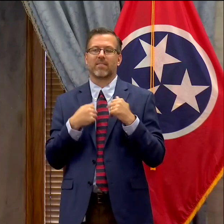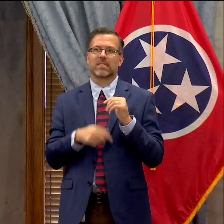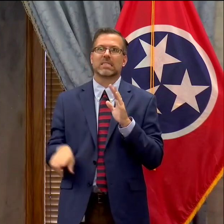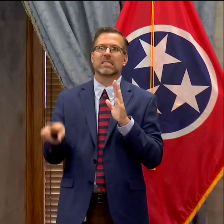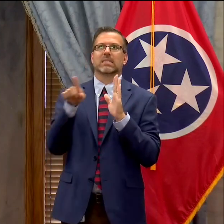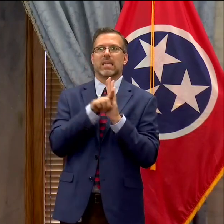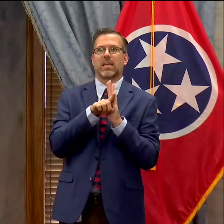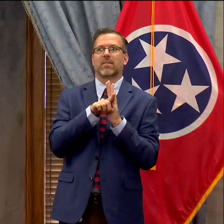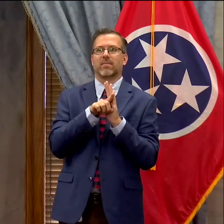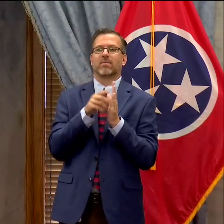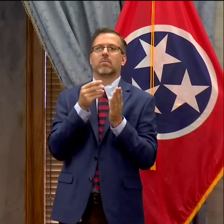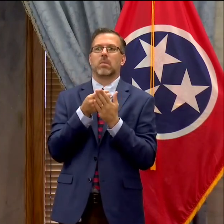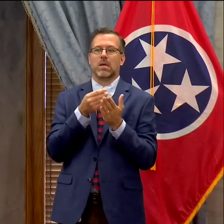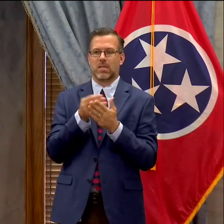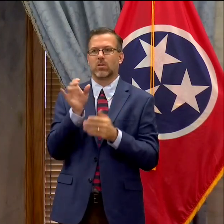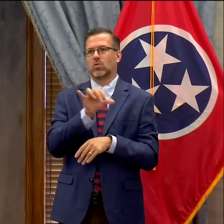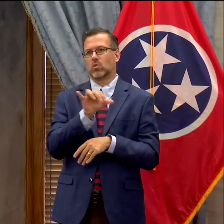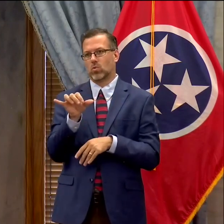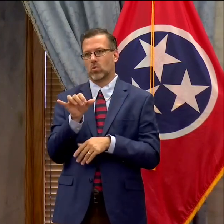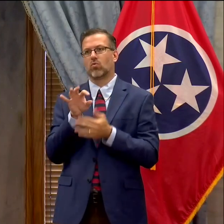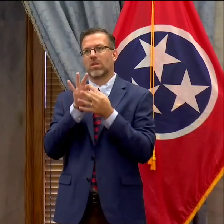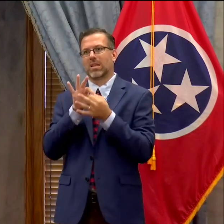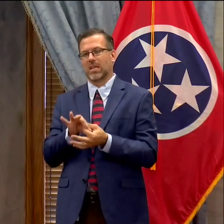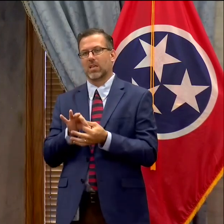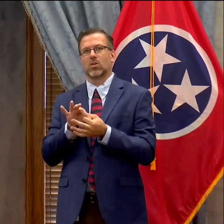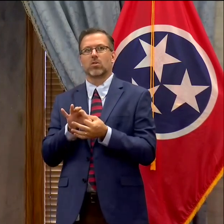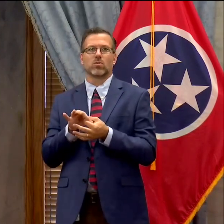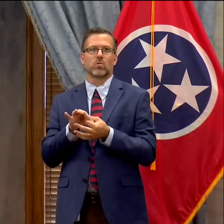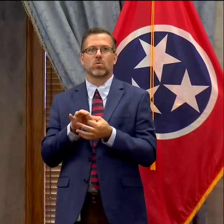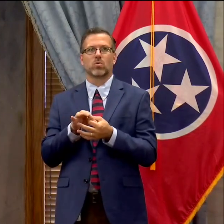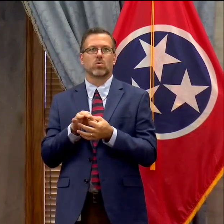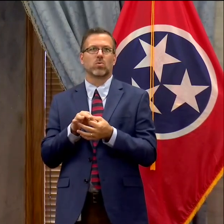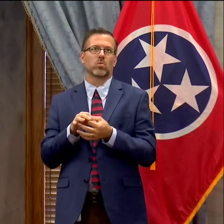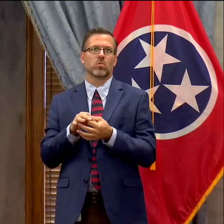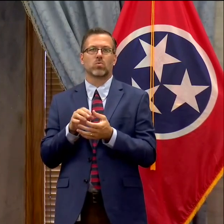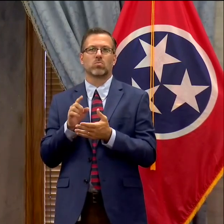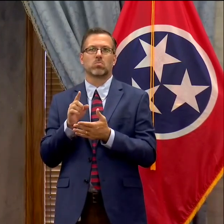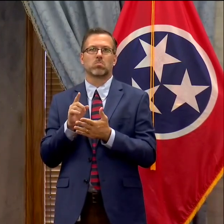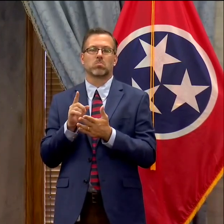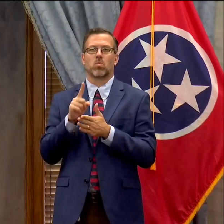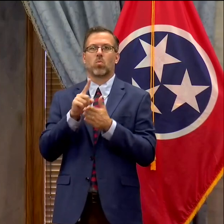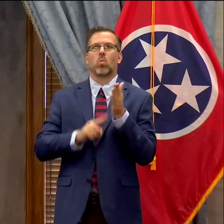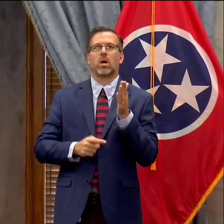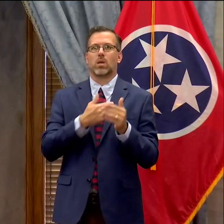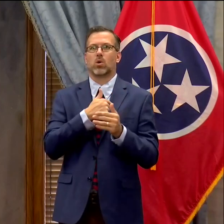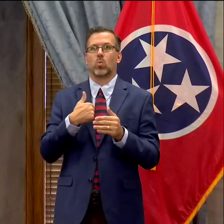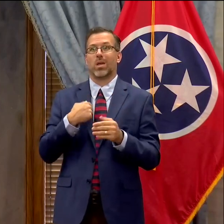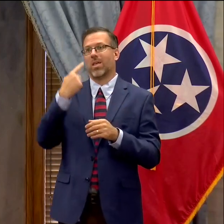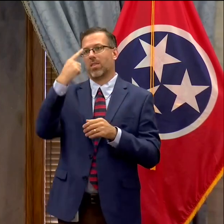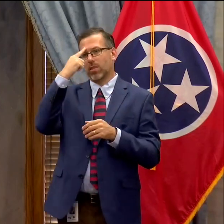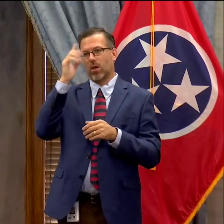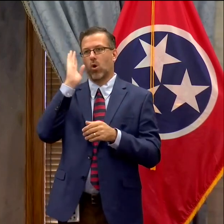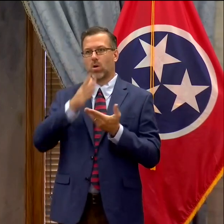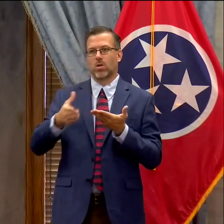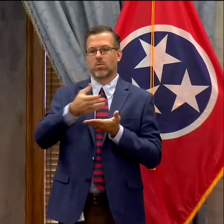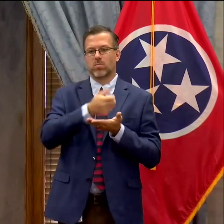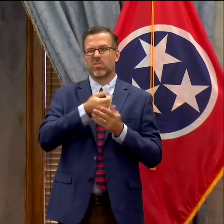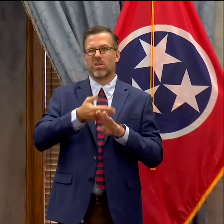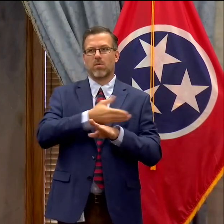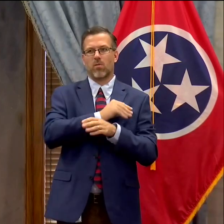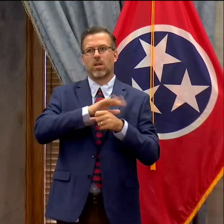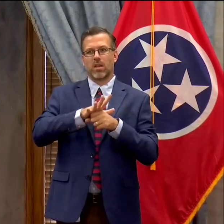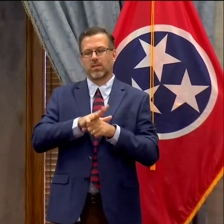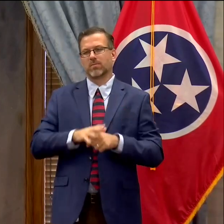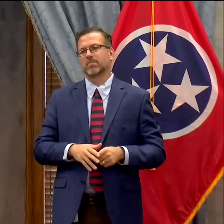deficits um relative to what was in line before the pandemic so that'll all be part of the